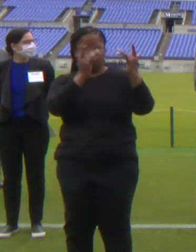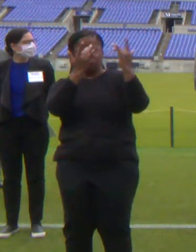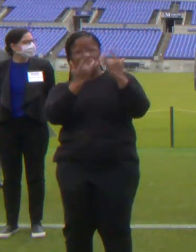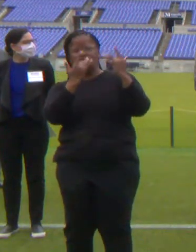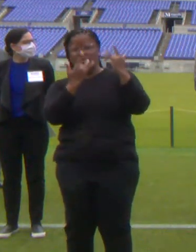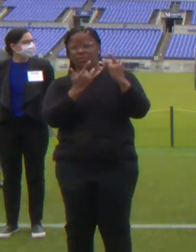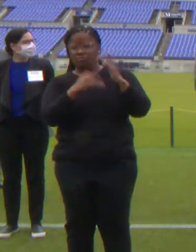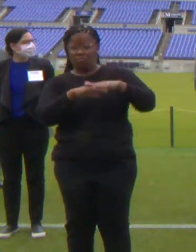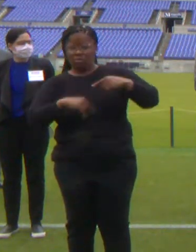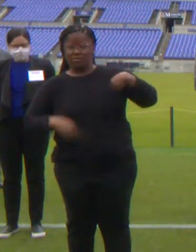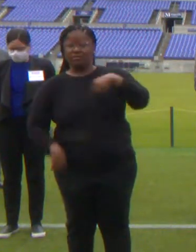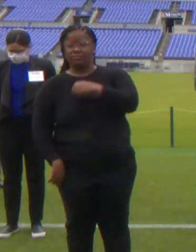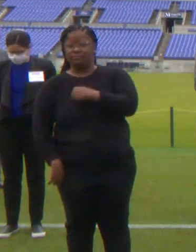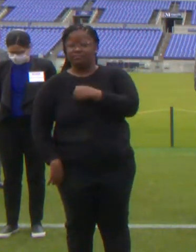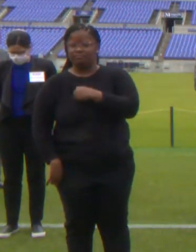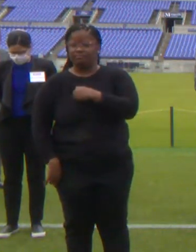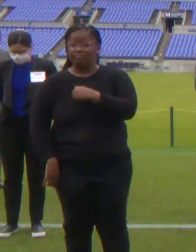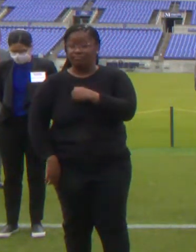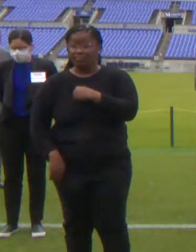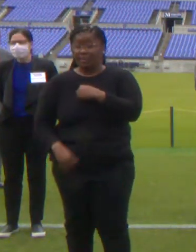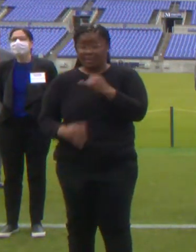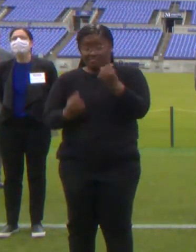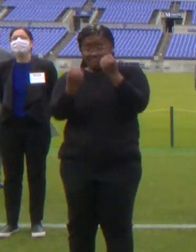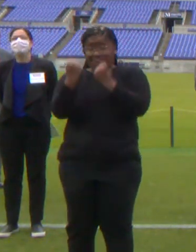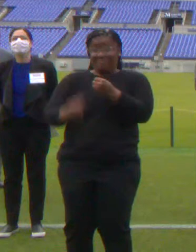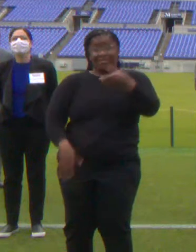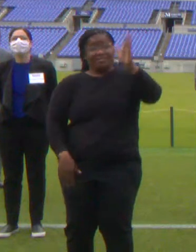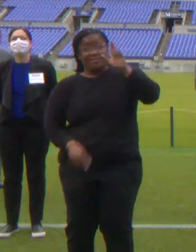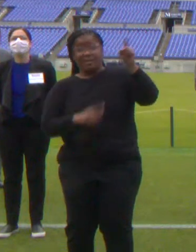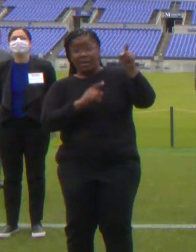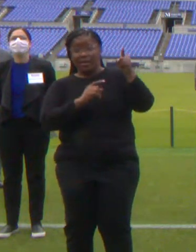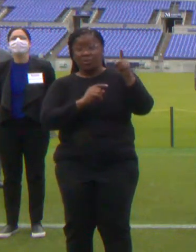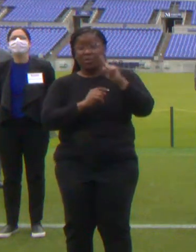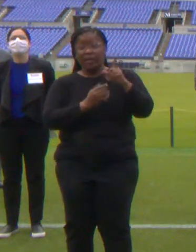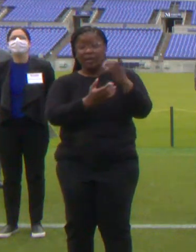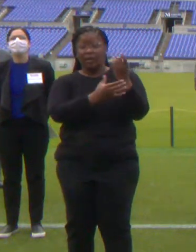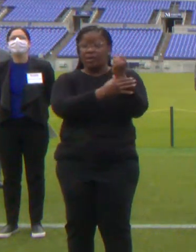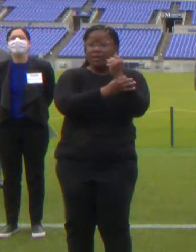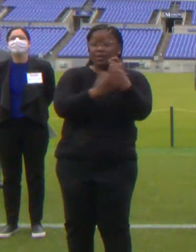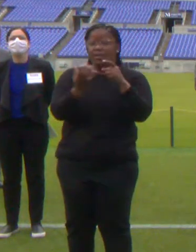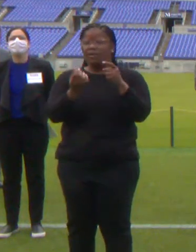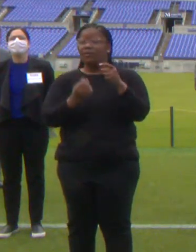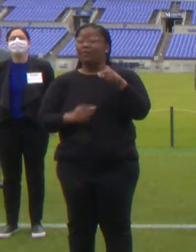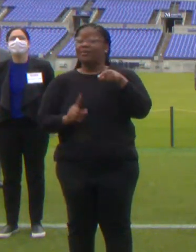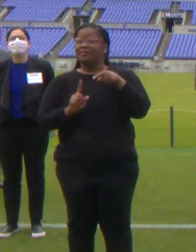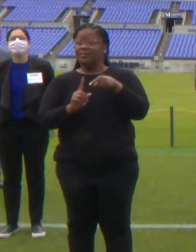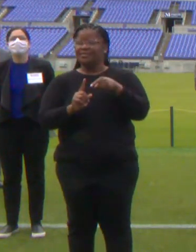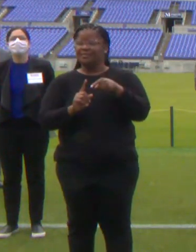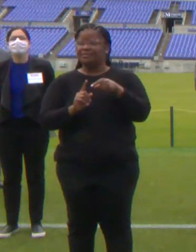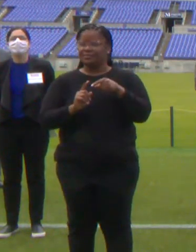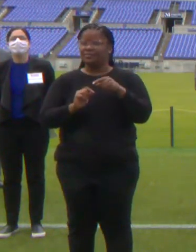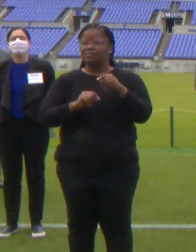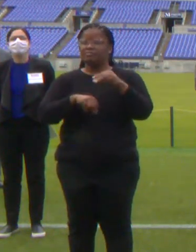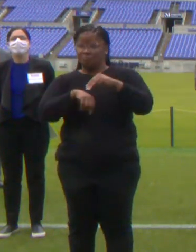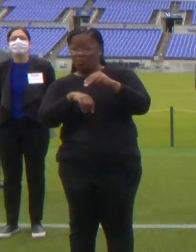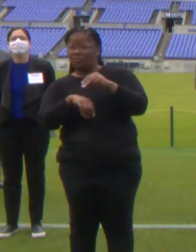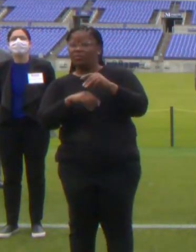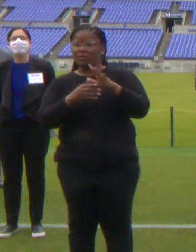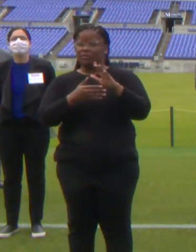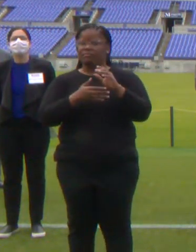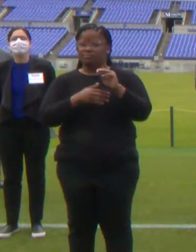Almighty God, the God of Abraham and Moses and Jesus once again, and who goes by many names